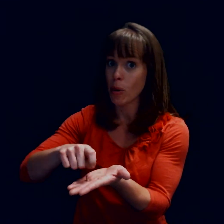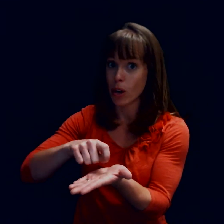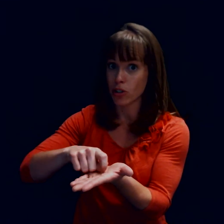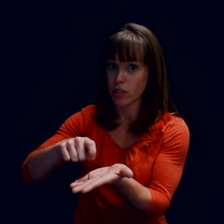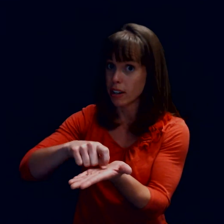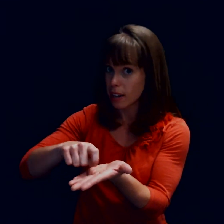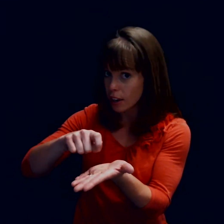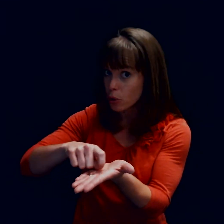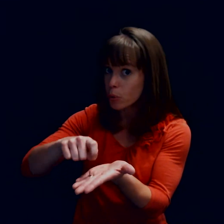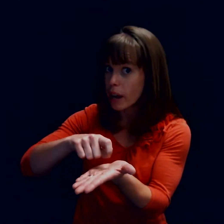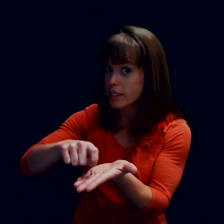a question. Can you write?